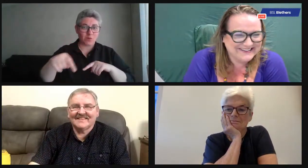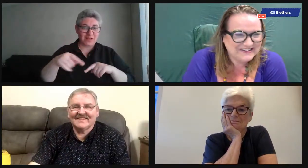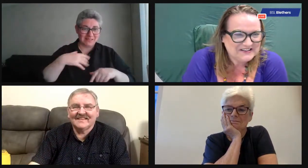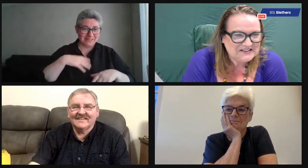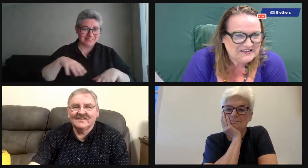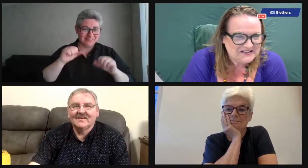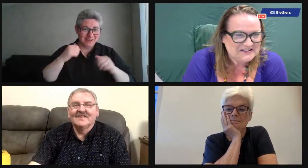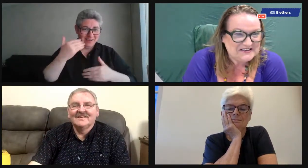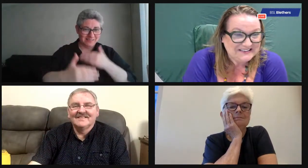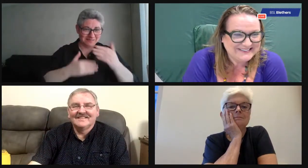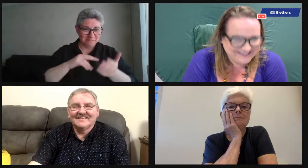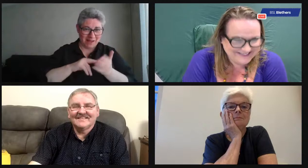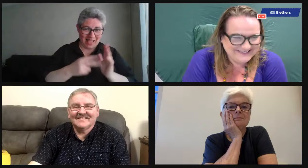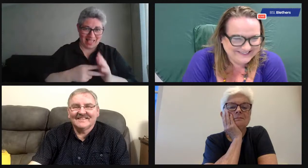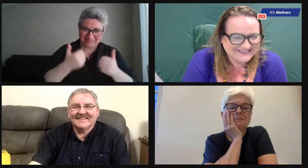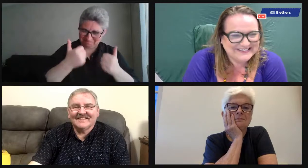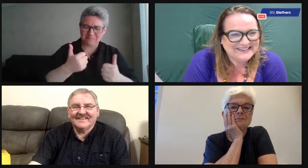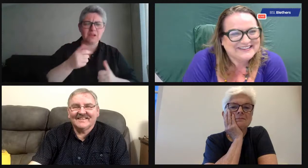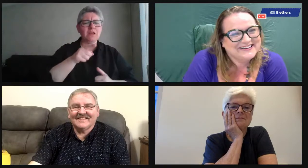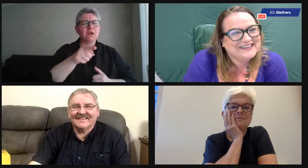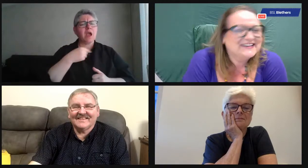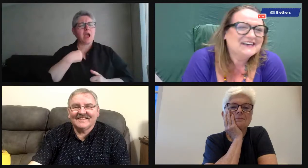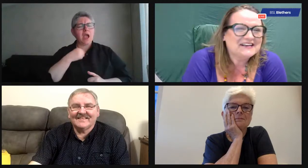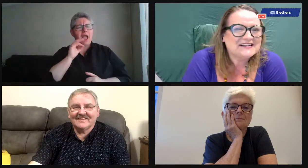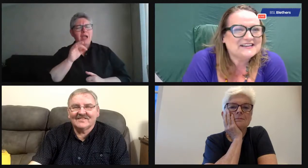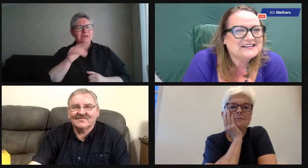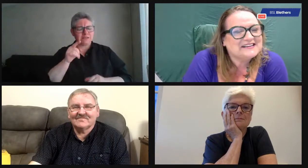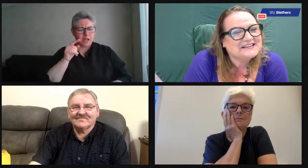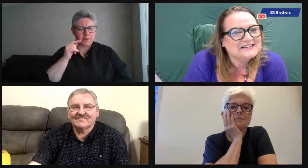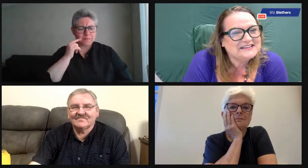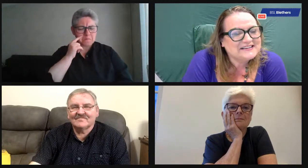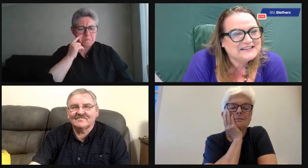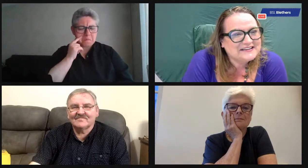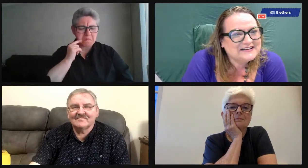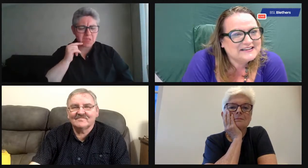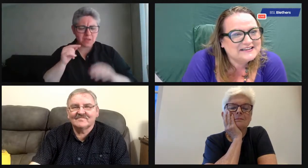after this. And next week is Volunteers Week, as we've said. So, perhaps you could kick something off there.